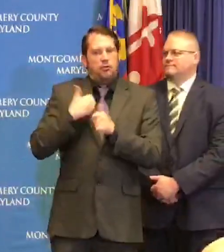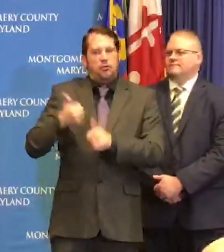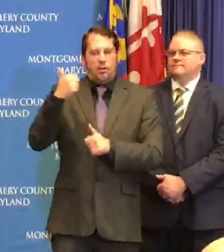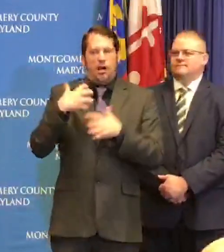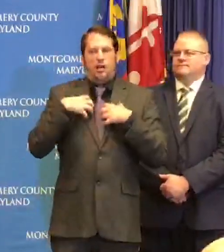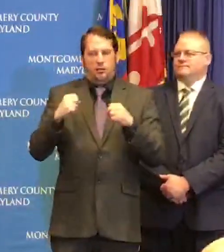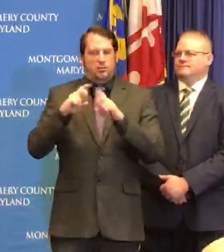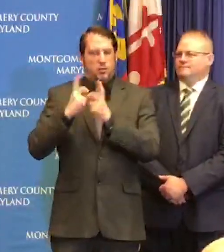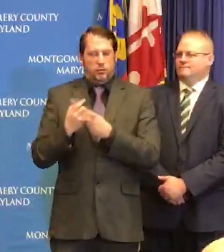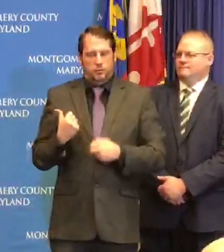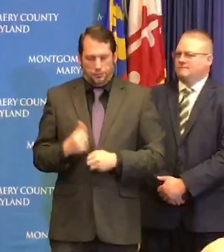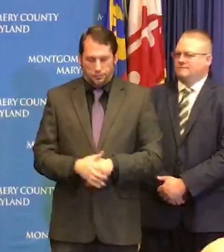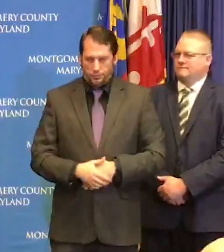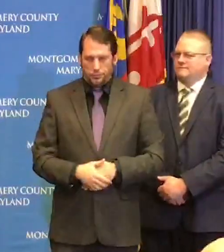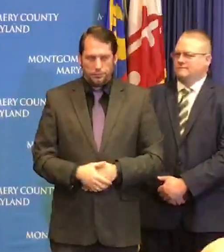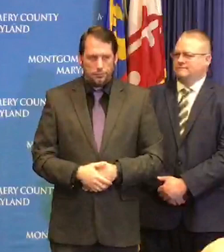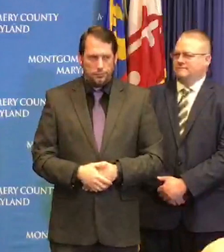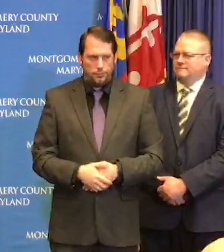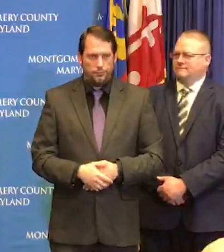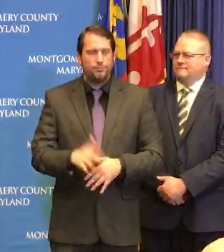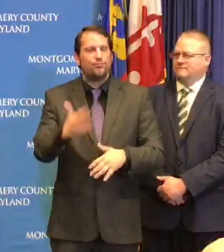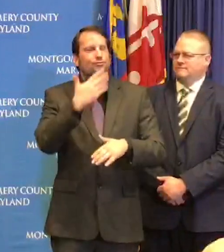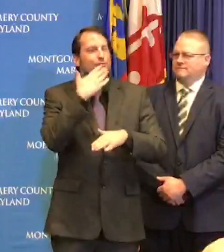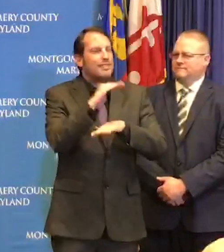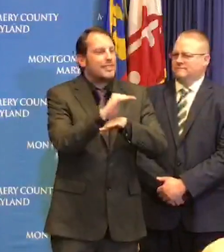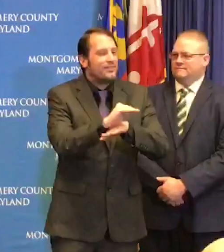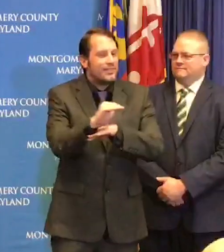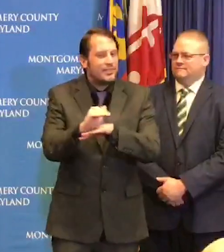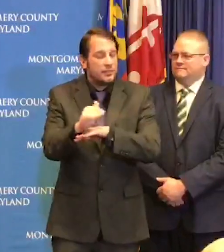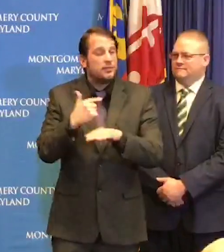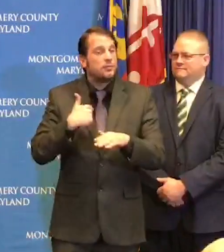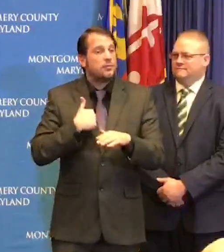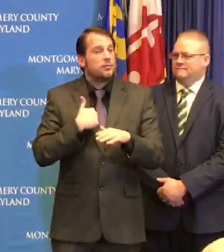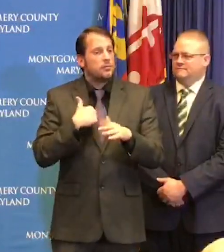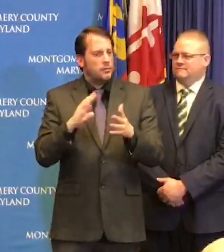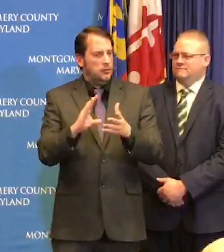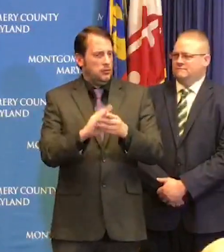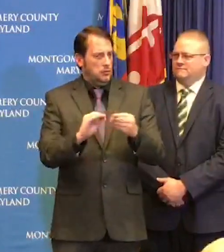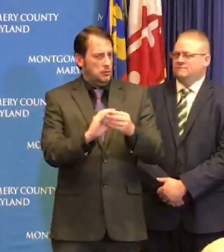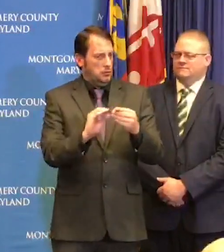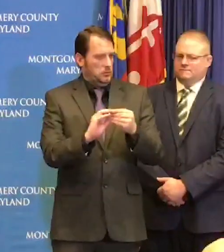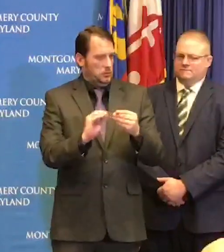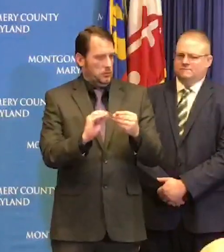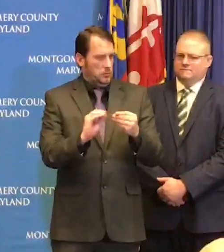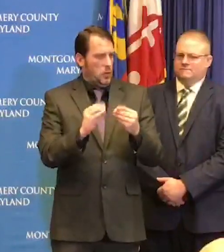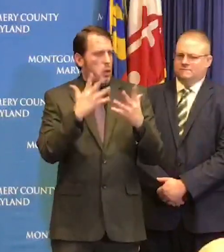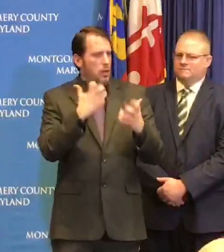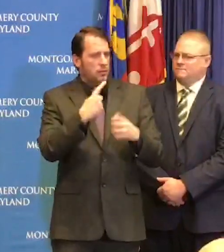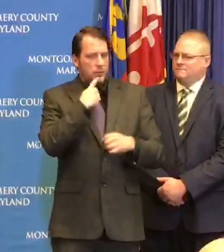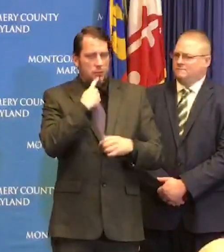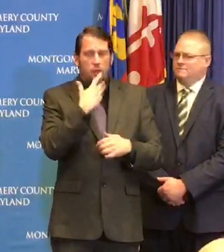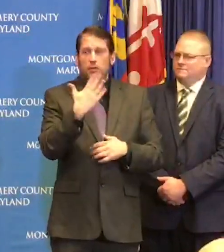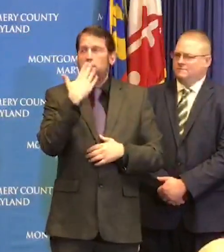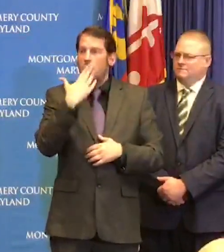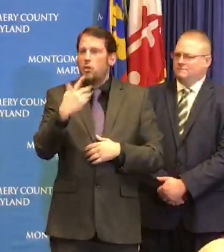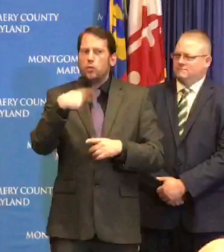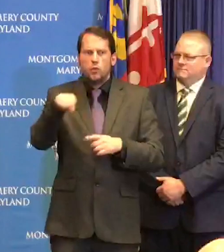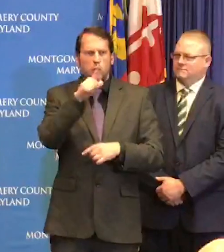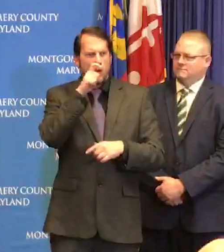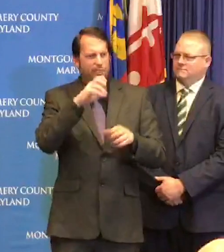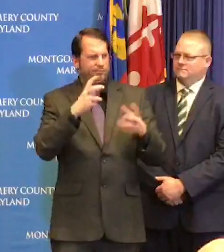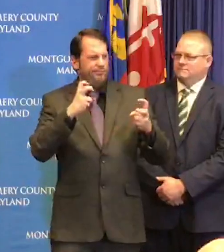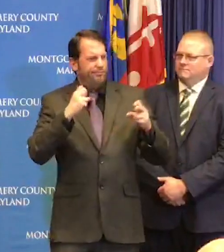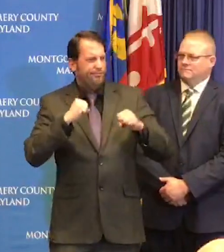before we get into formal remarks I want to take this opportunity to thank those who are frontline staff who don't get to come up in front of the press